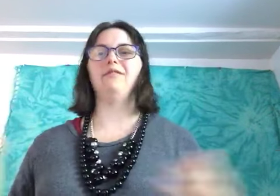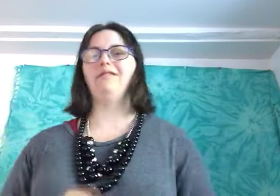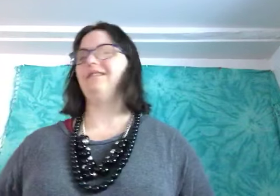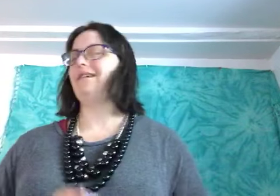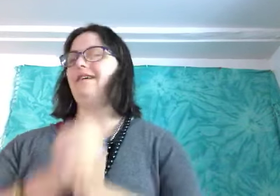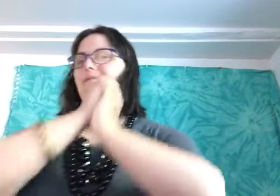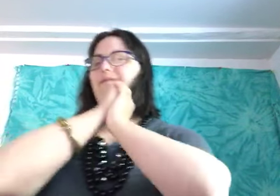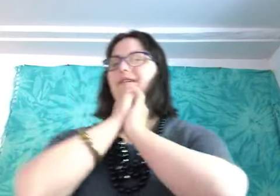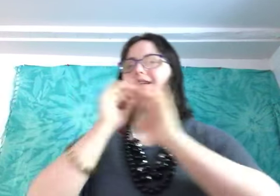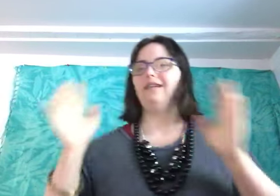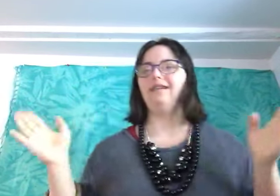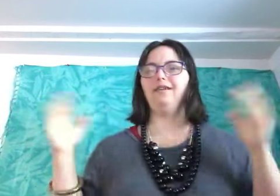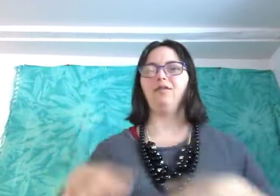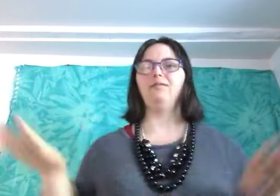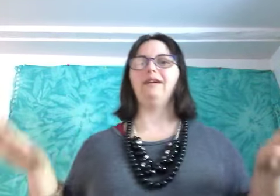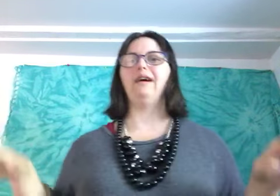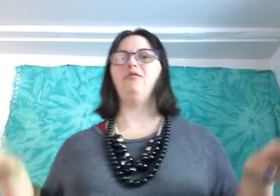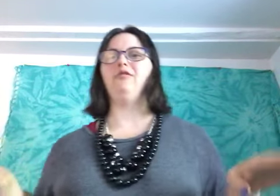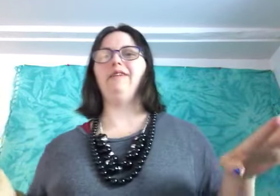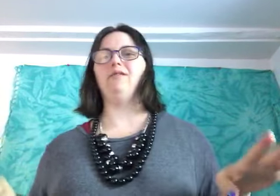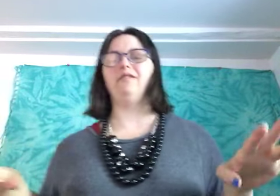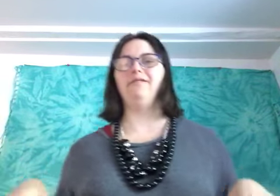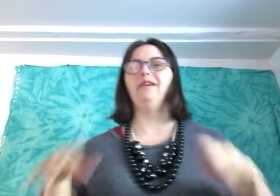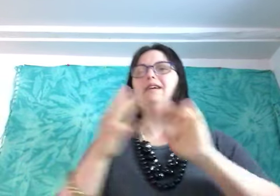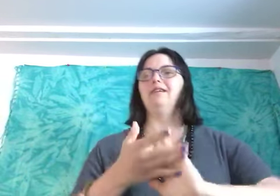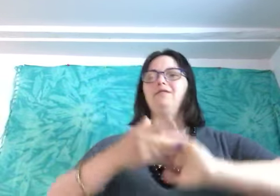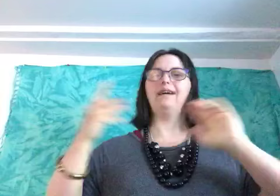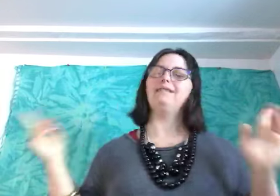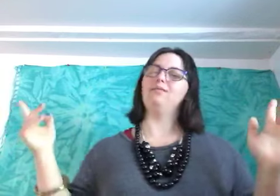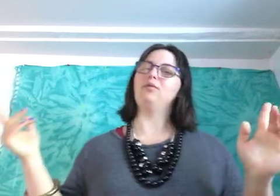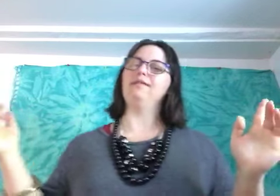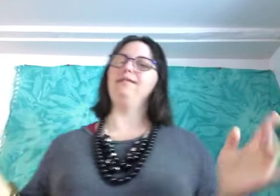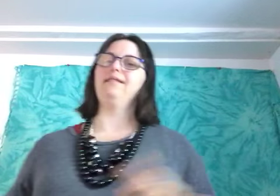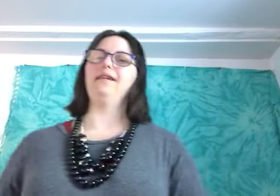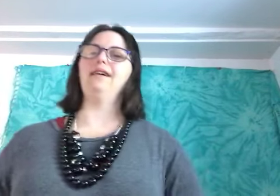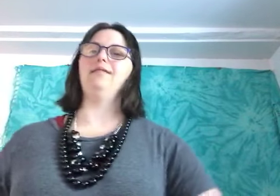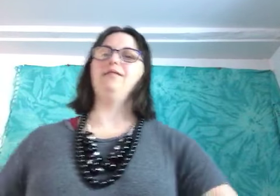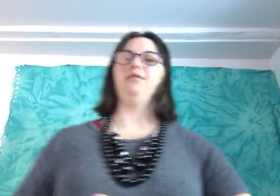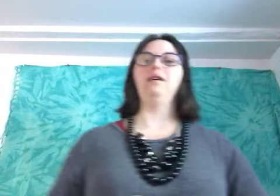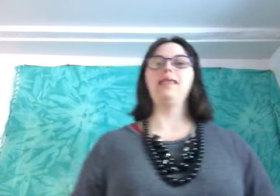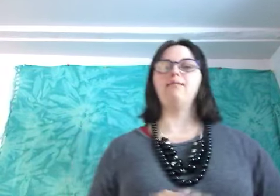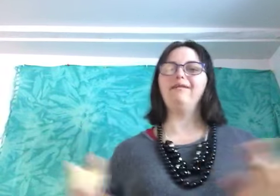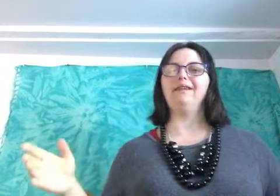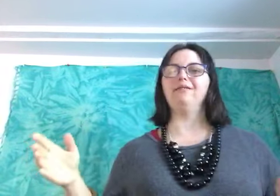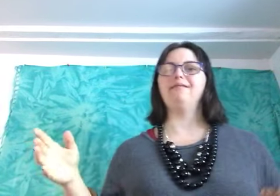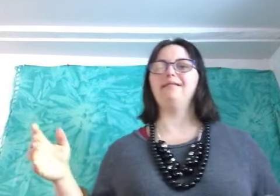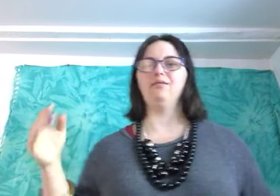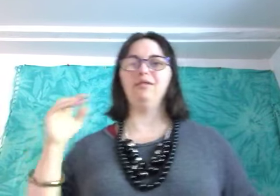they want to make a how-to video of so that's important to make videos that will